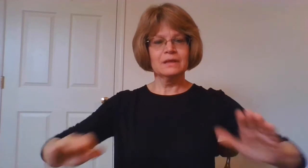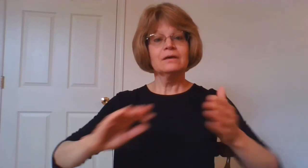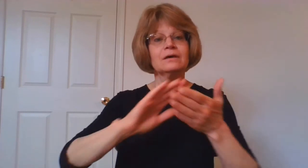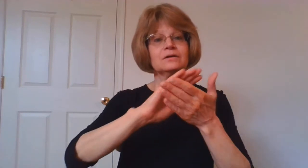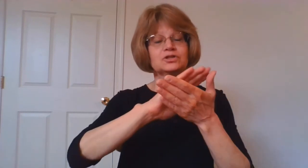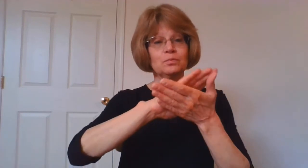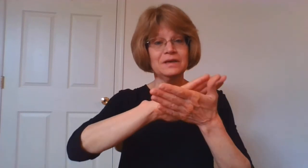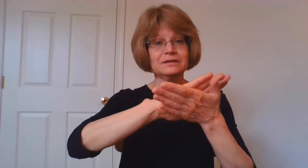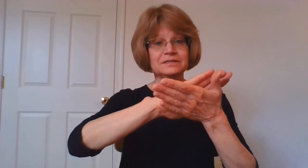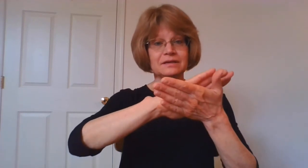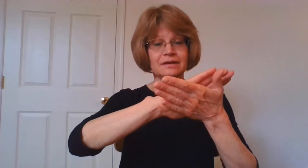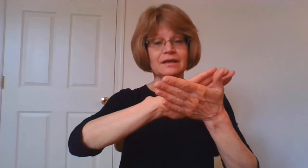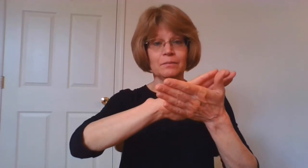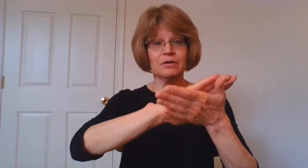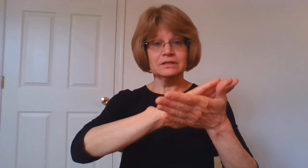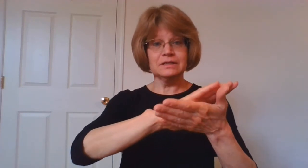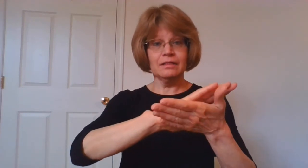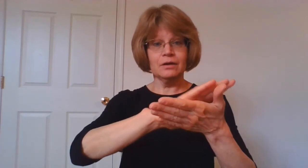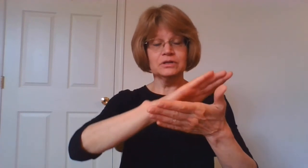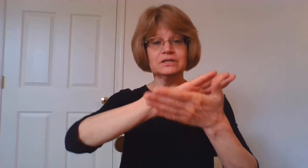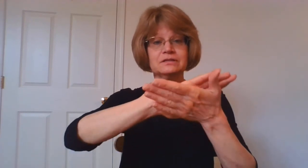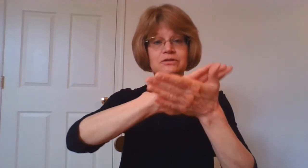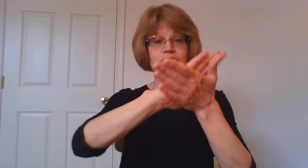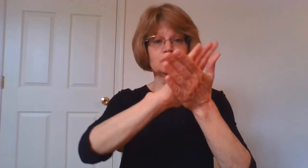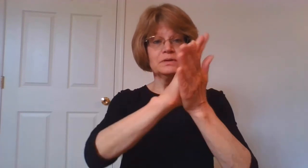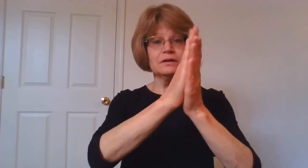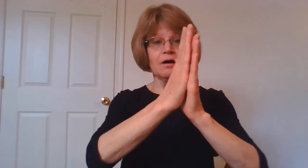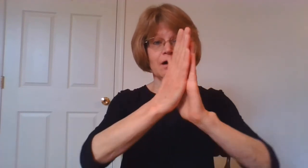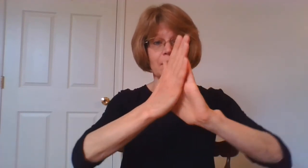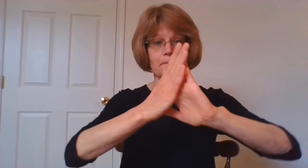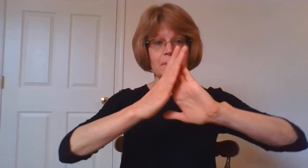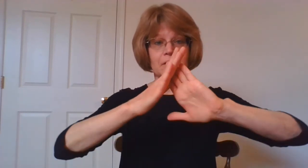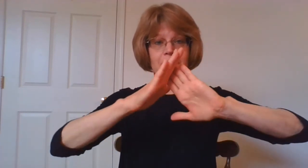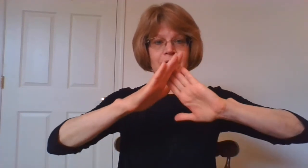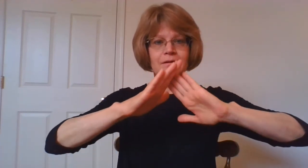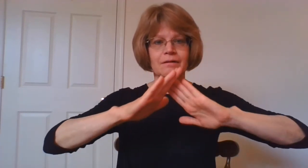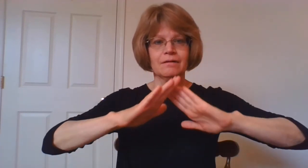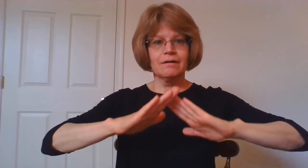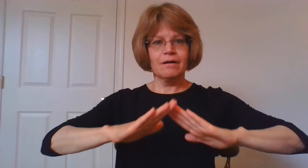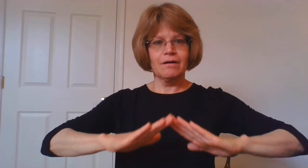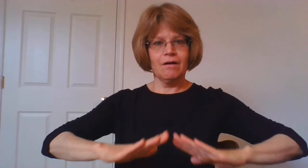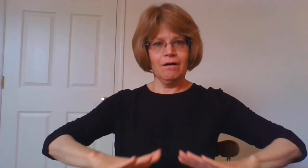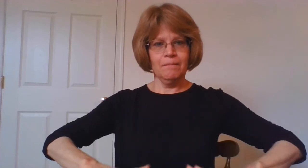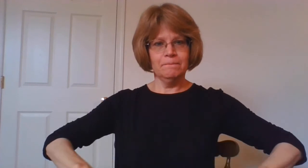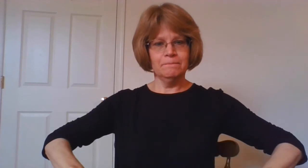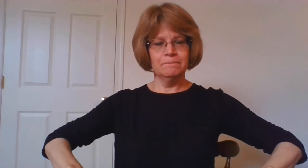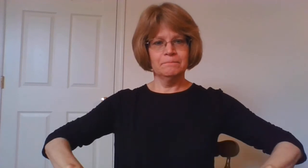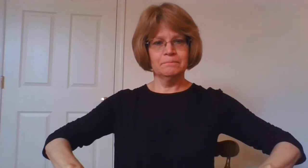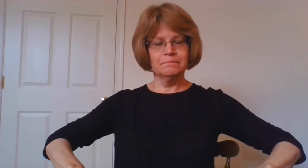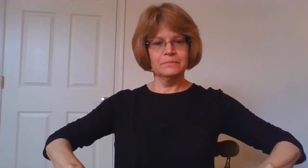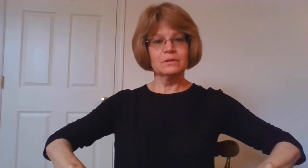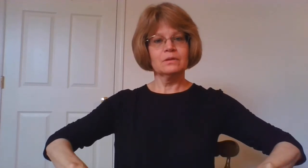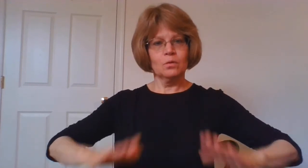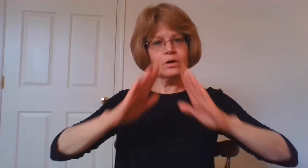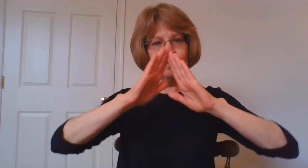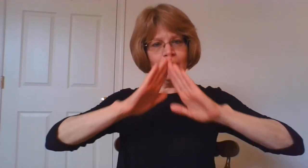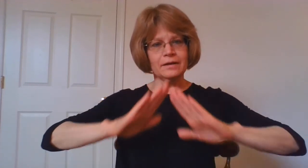So peace in American Sign Language is to become calm or quiet.